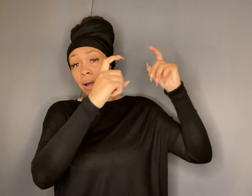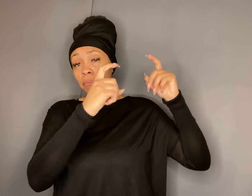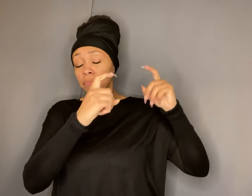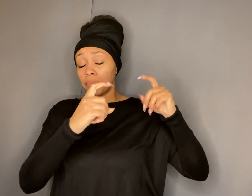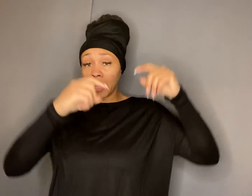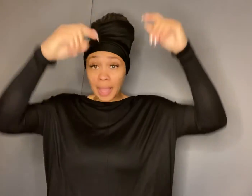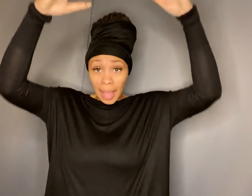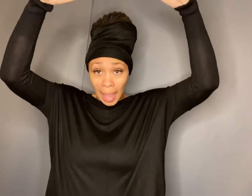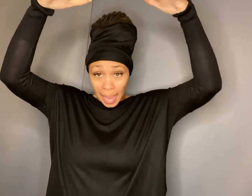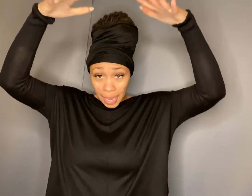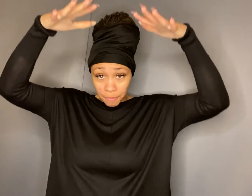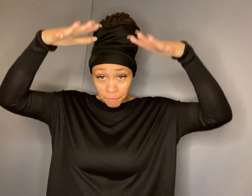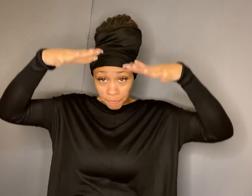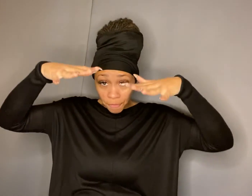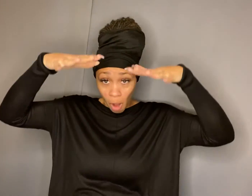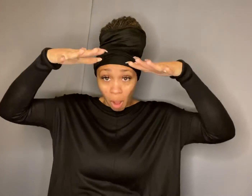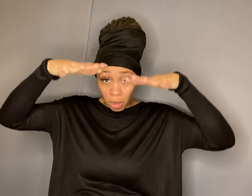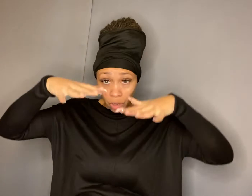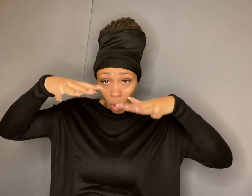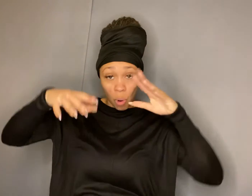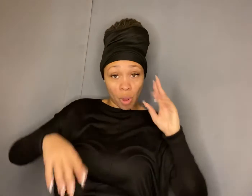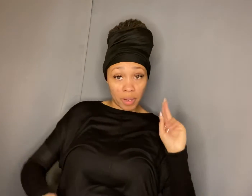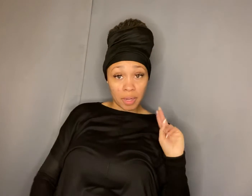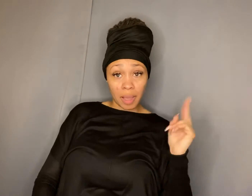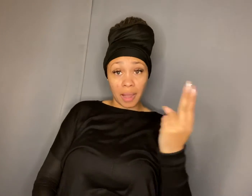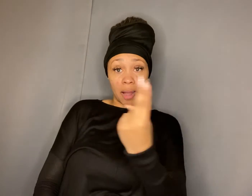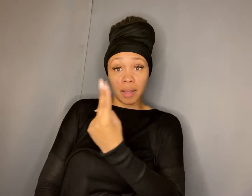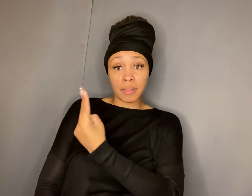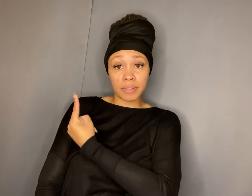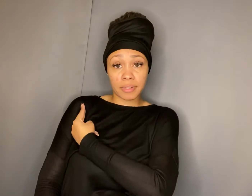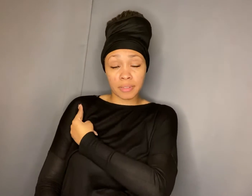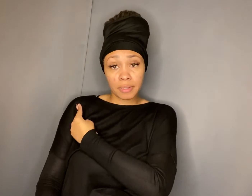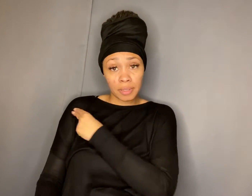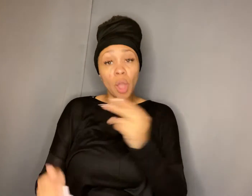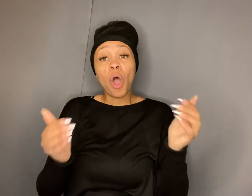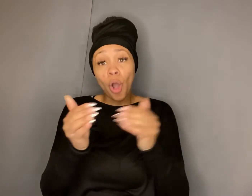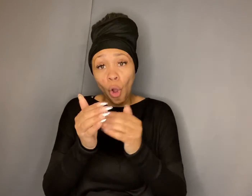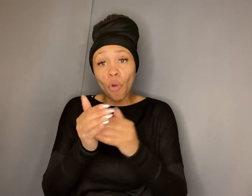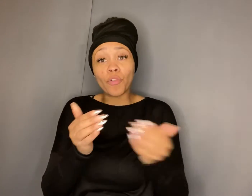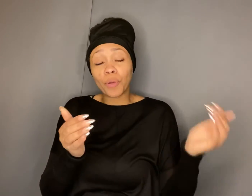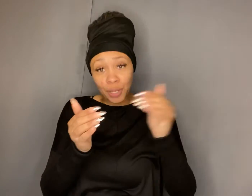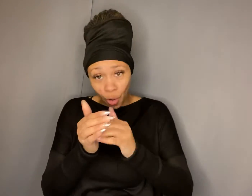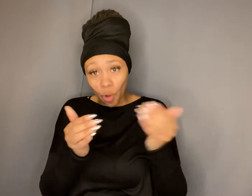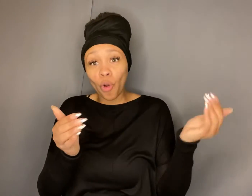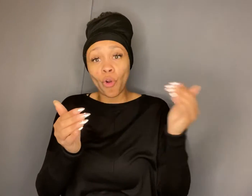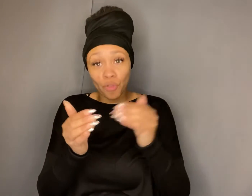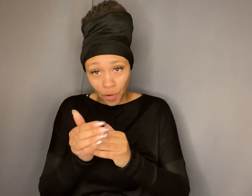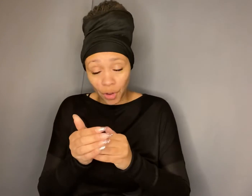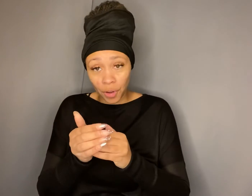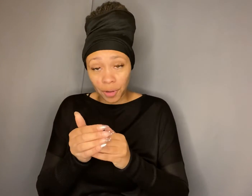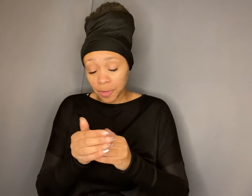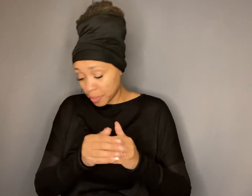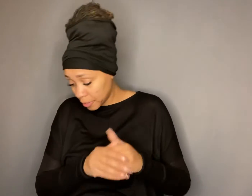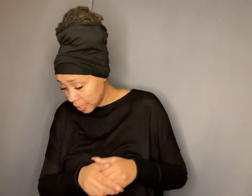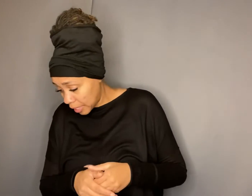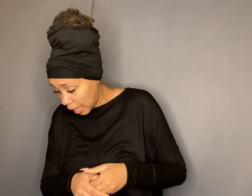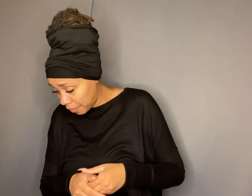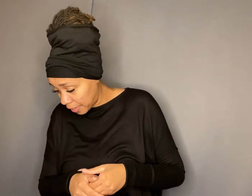come and fall on us over and over and then